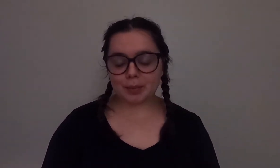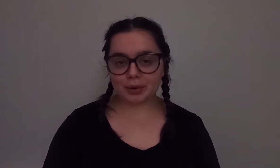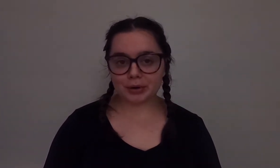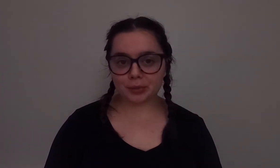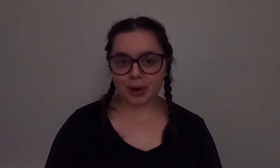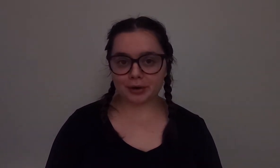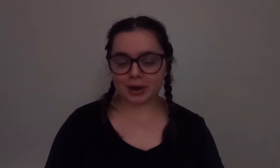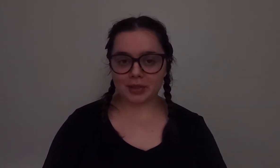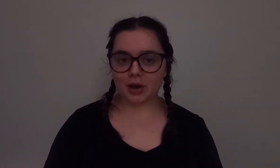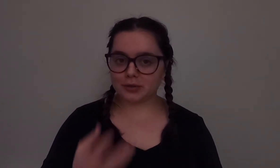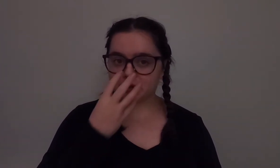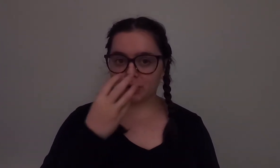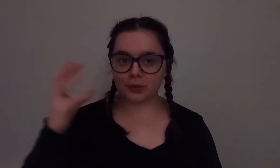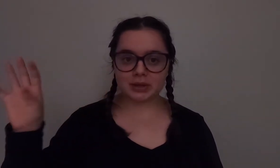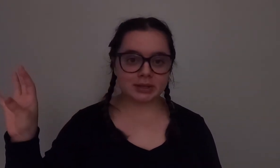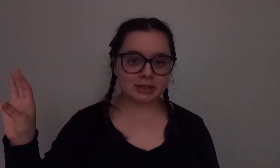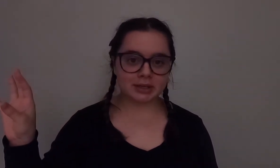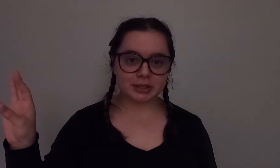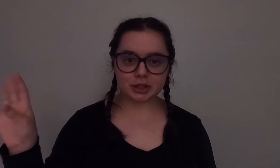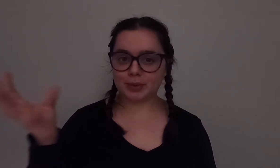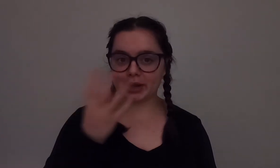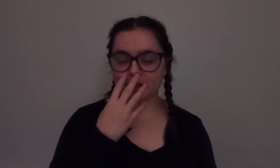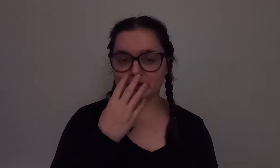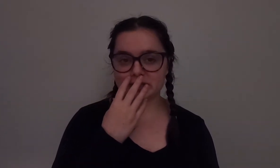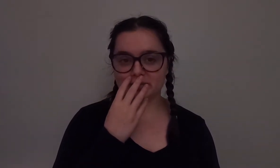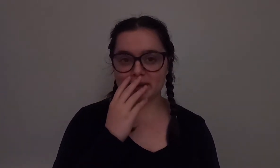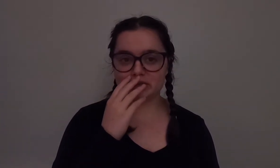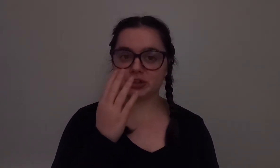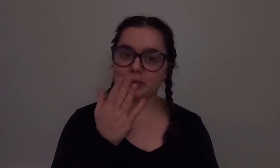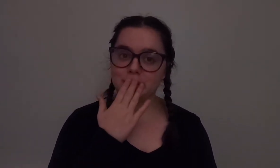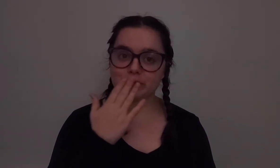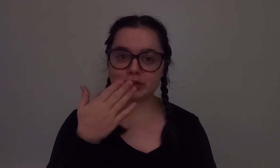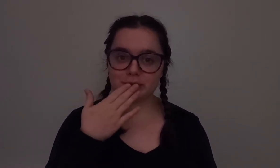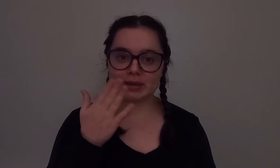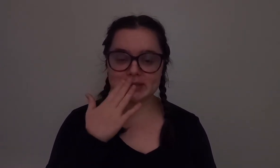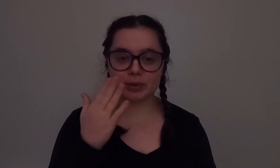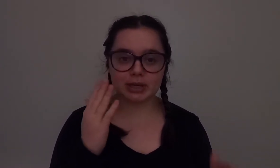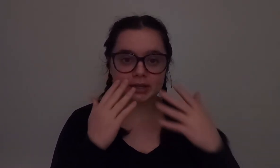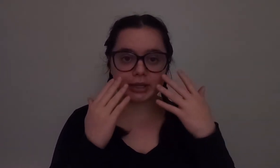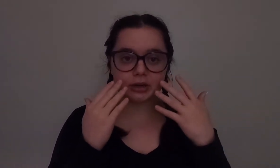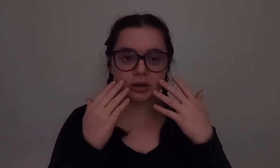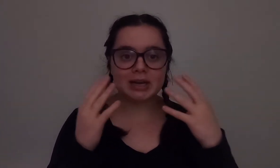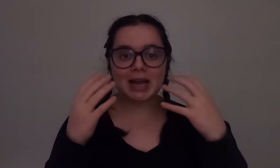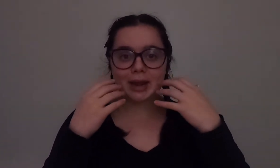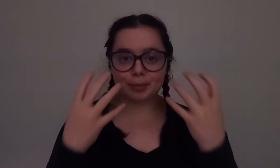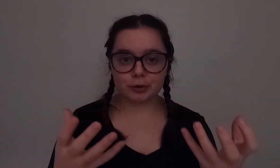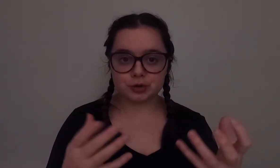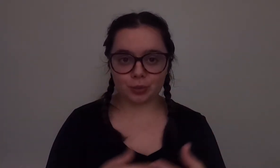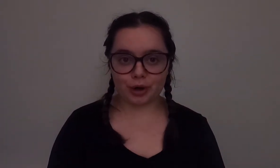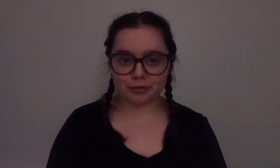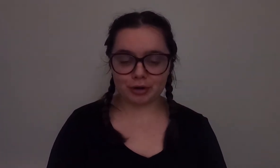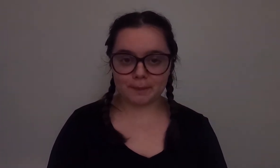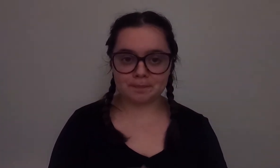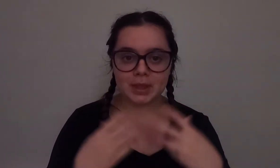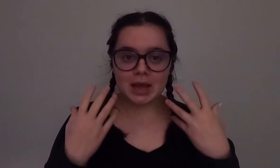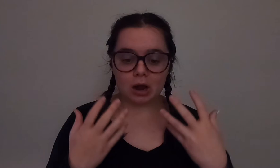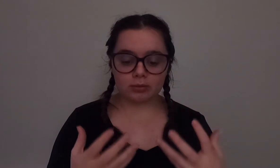while we were under the water and then also the regulator stuff making sure that we knew the different ways that we could clear and purge the water from our